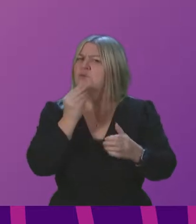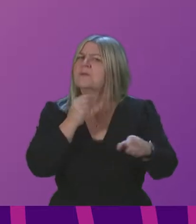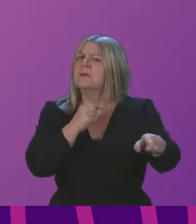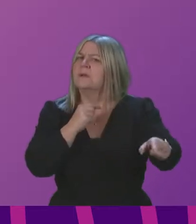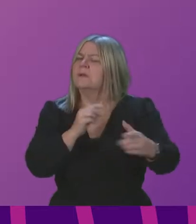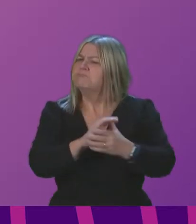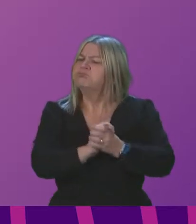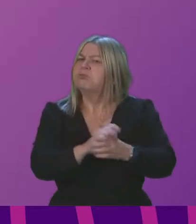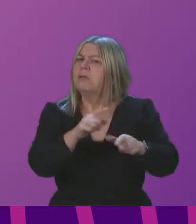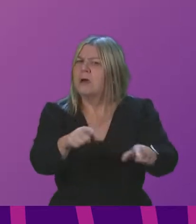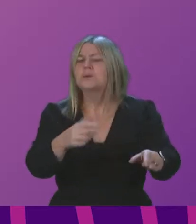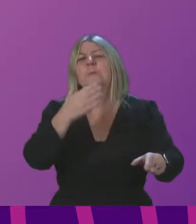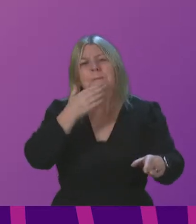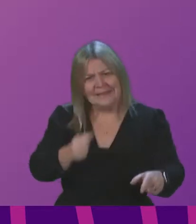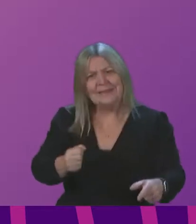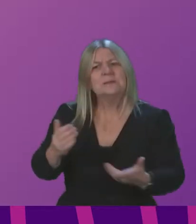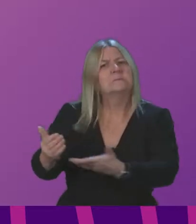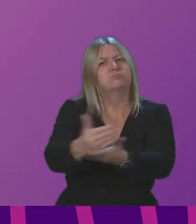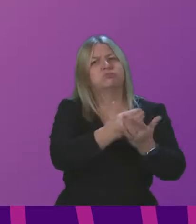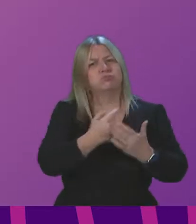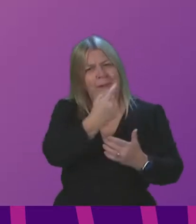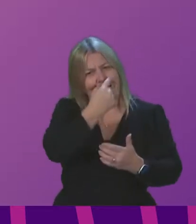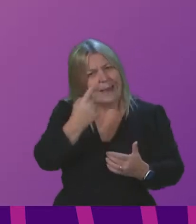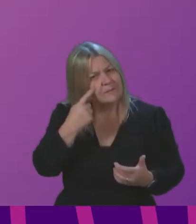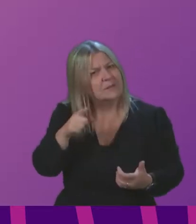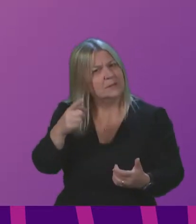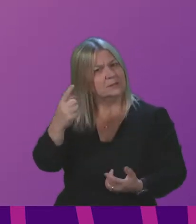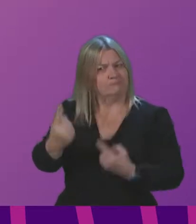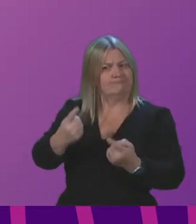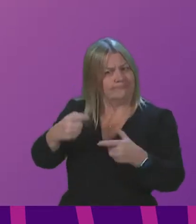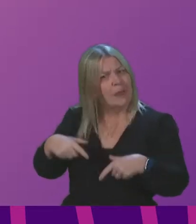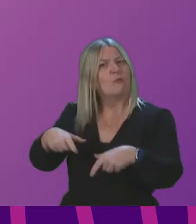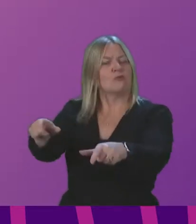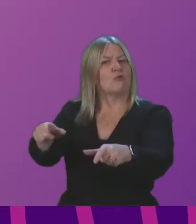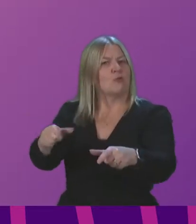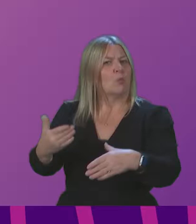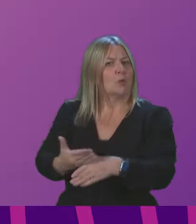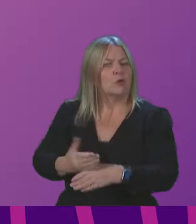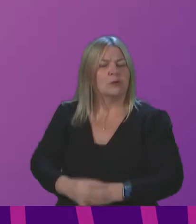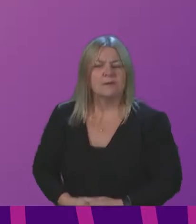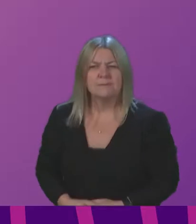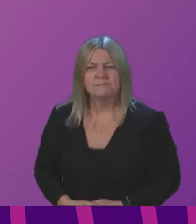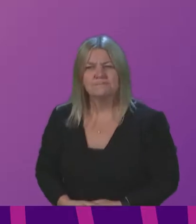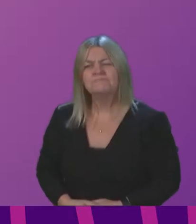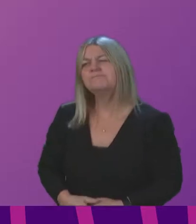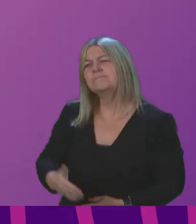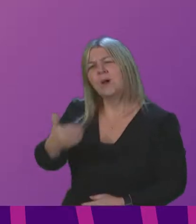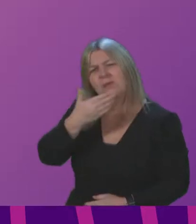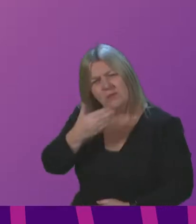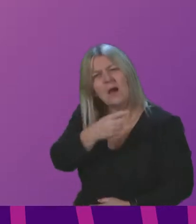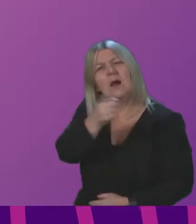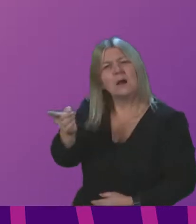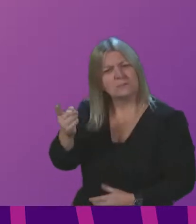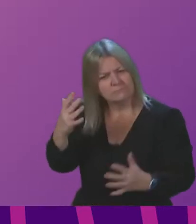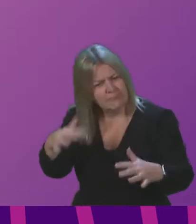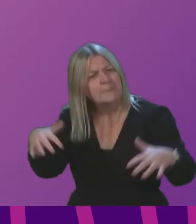you carry on your work. Presiding officer, I think we owe the COVID committee, the various experts who offer their advice and the parliamentary